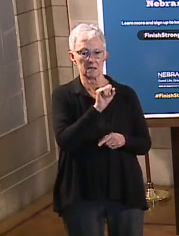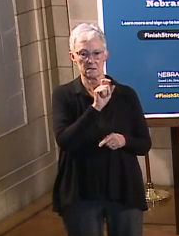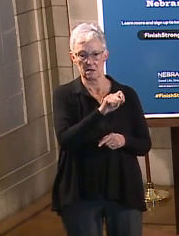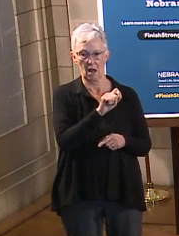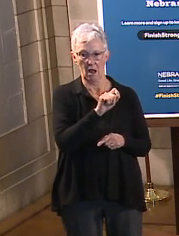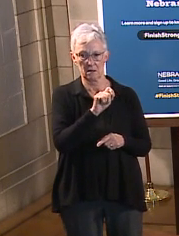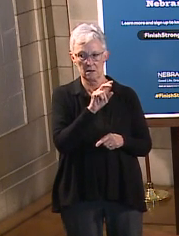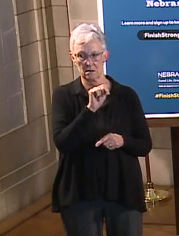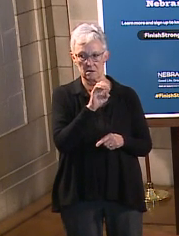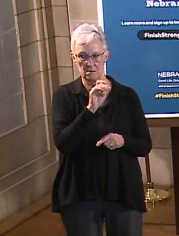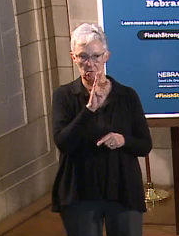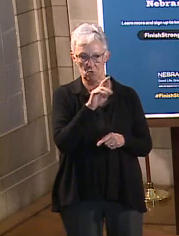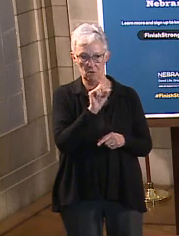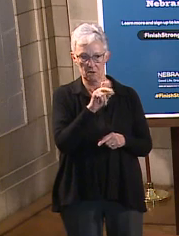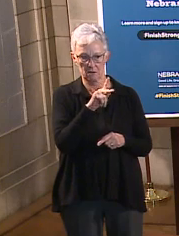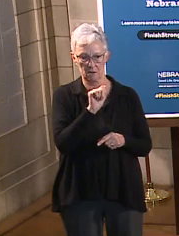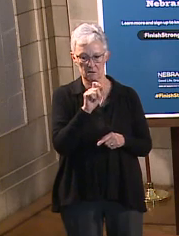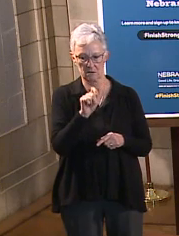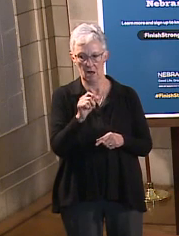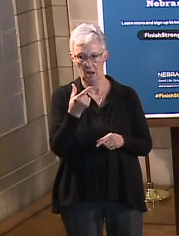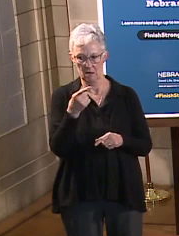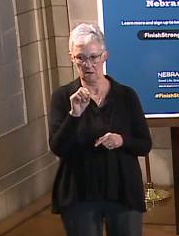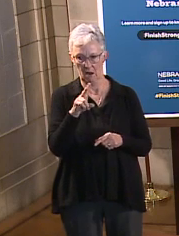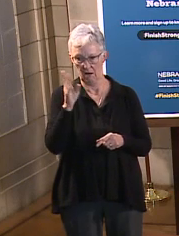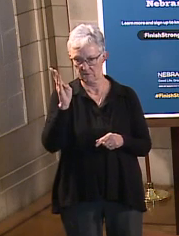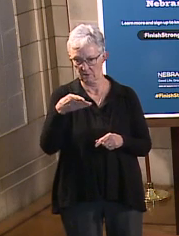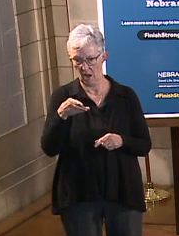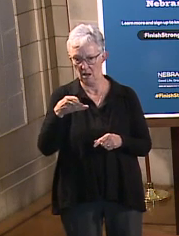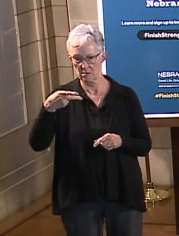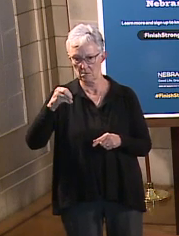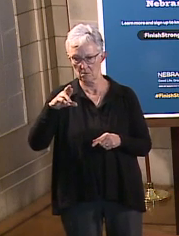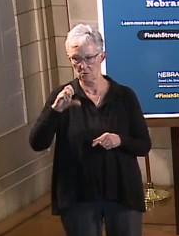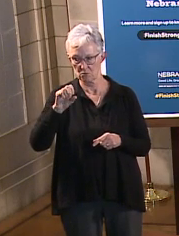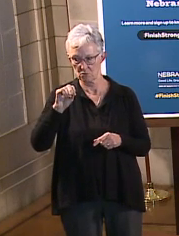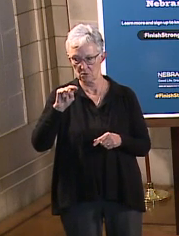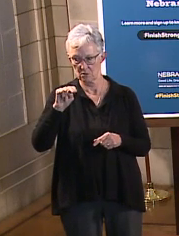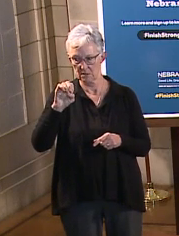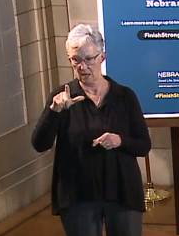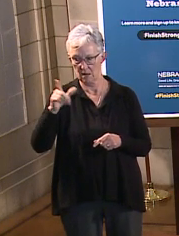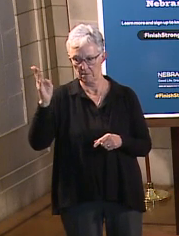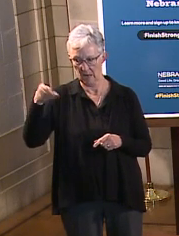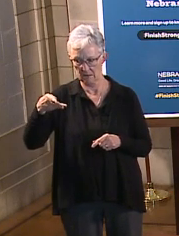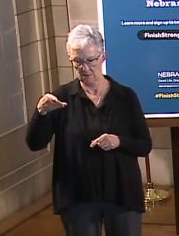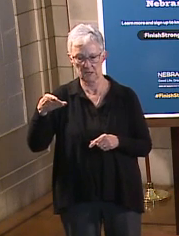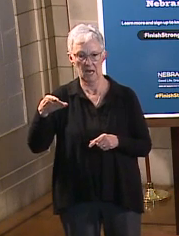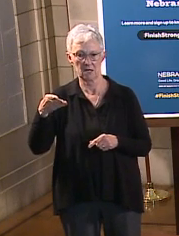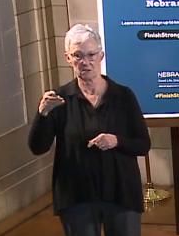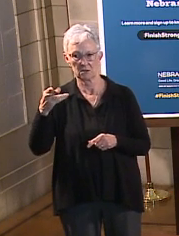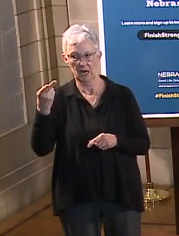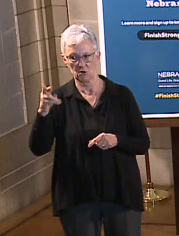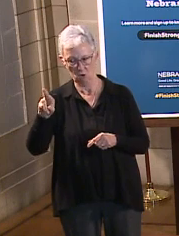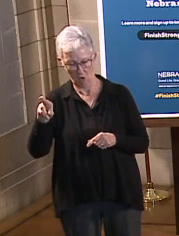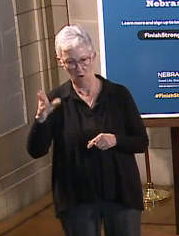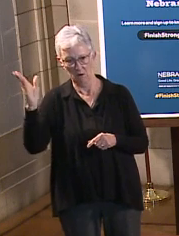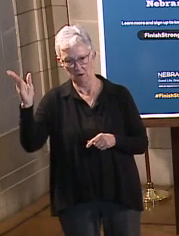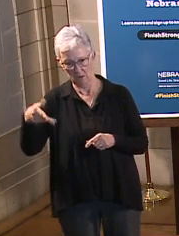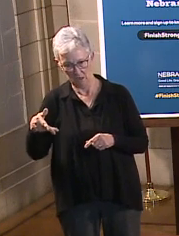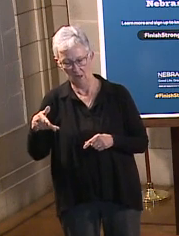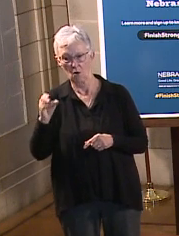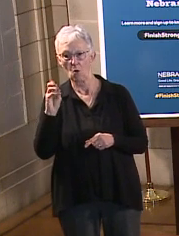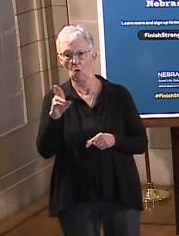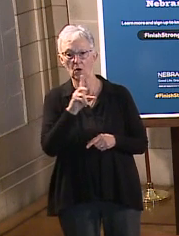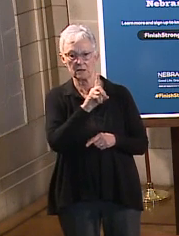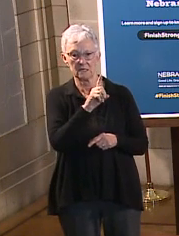backslash personnel backslash sos backslash military or simply go to das.nebraska